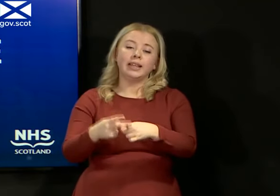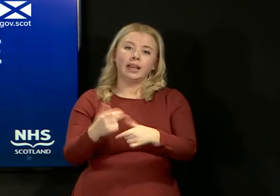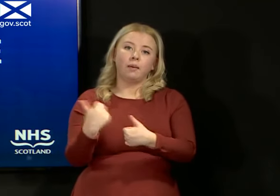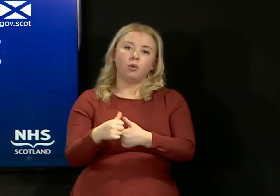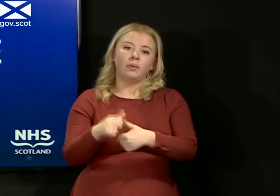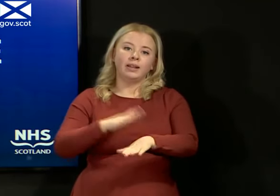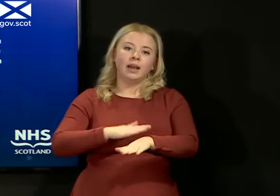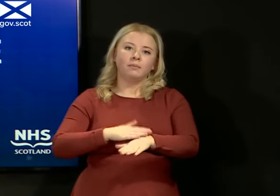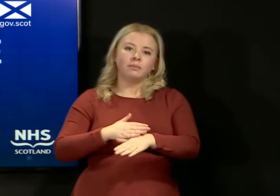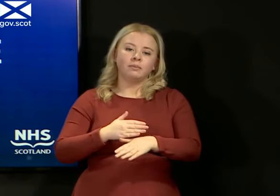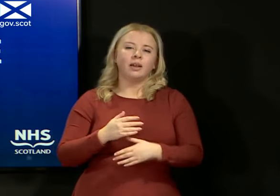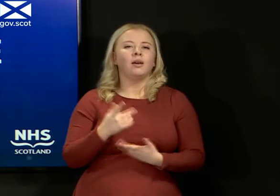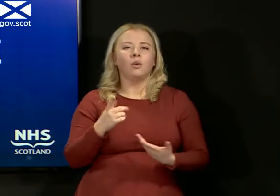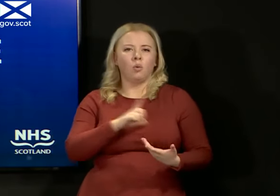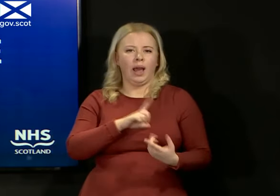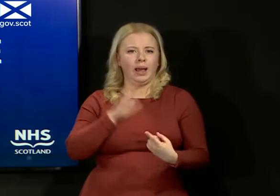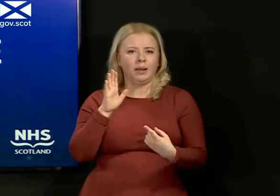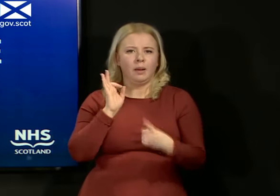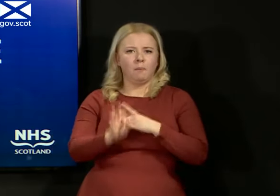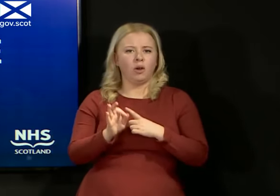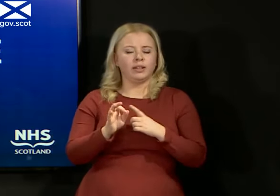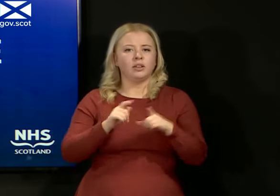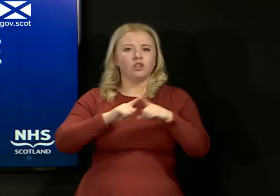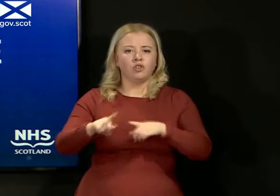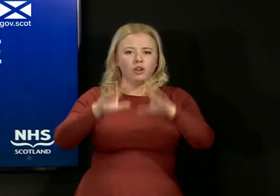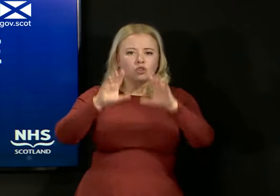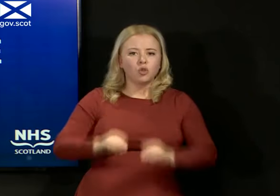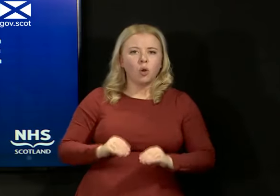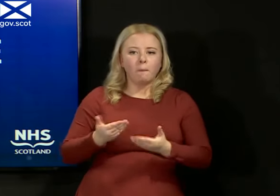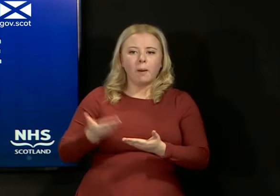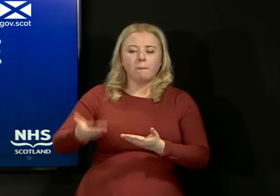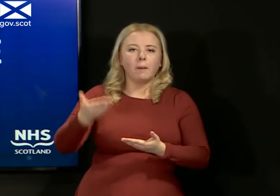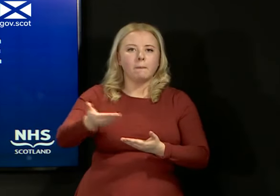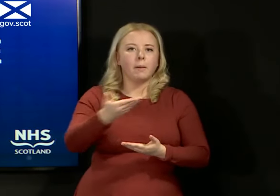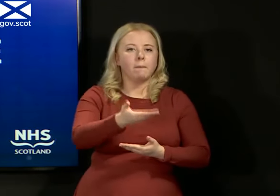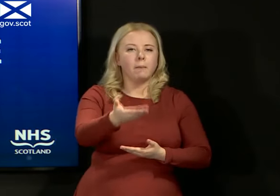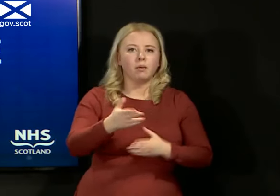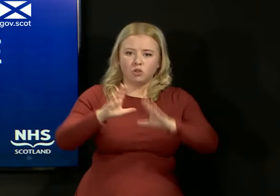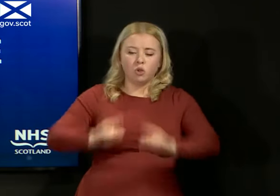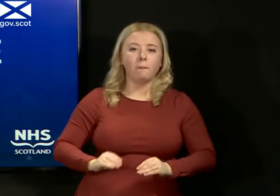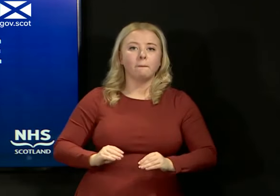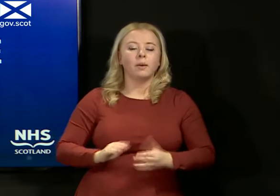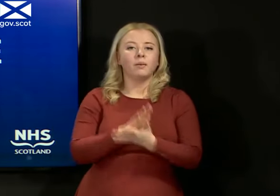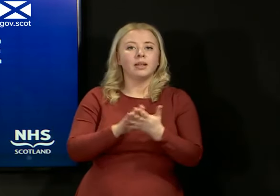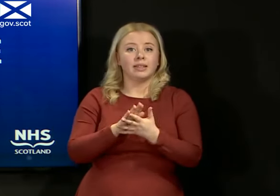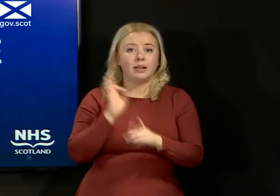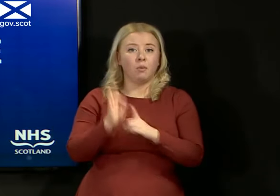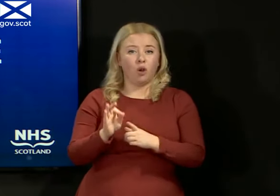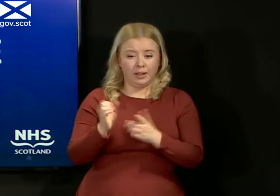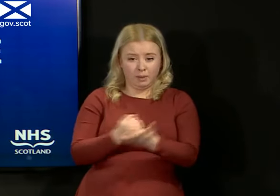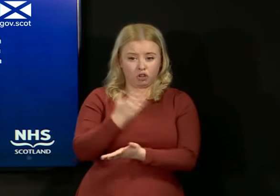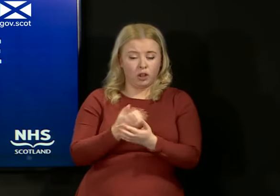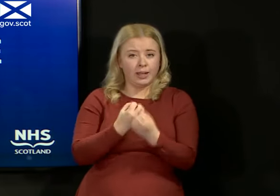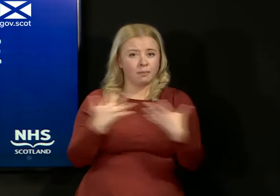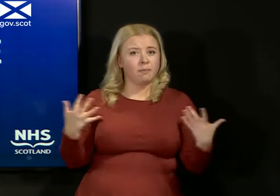that we – the point of all of this is to break the transmission. The point of it is to ensure that as